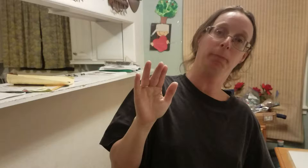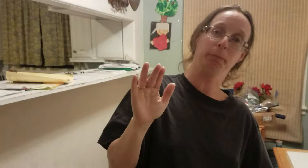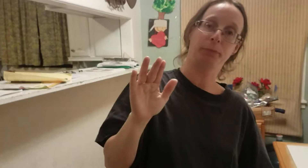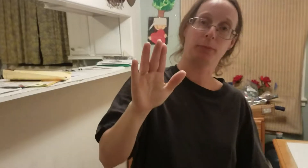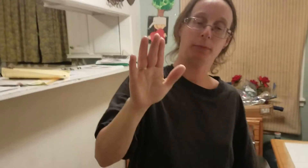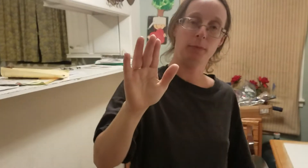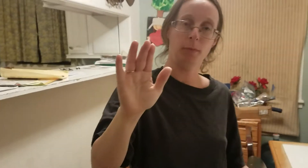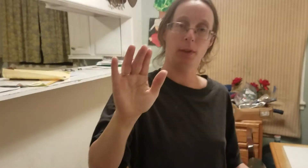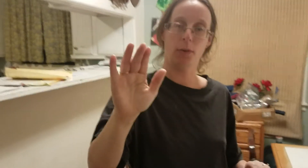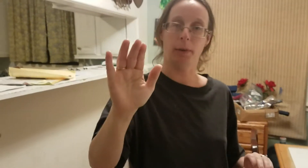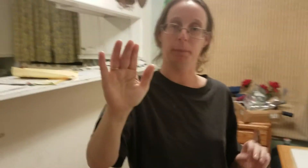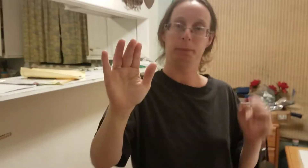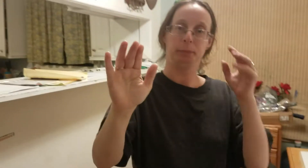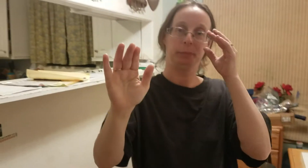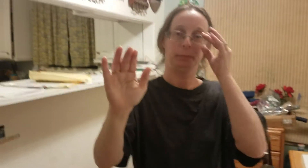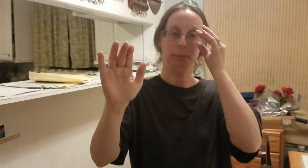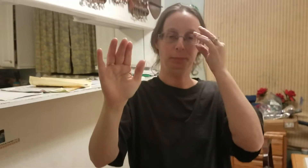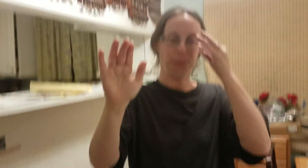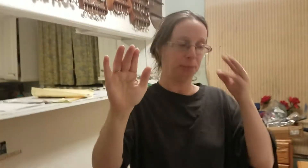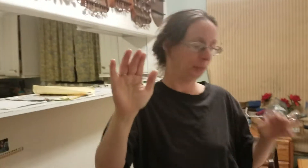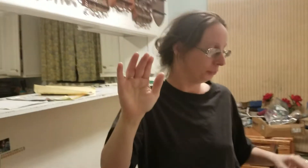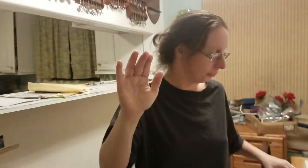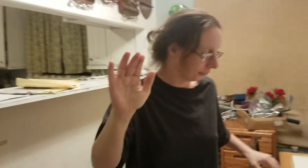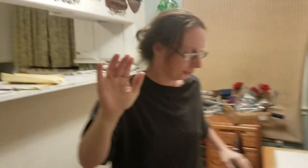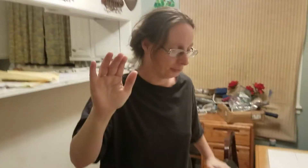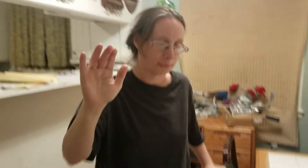I was going to say, all right, she's going to do a slow push and then fast.